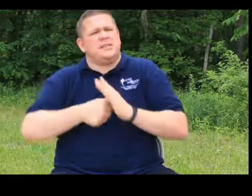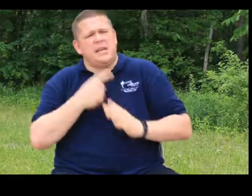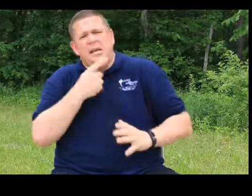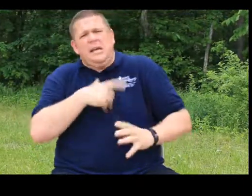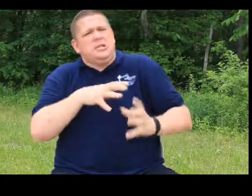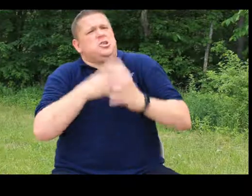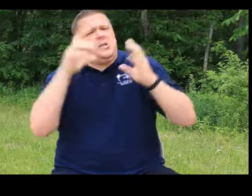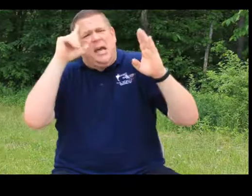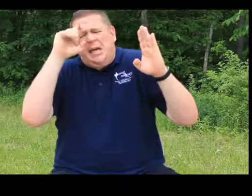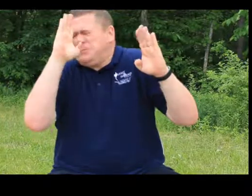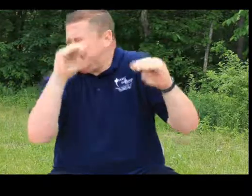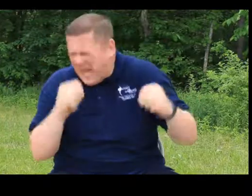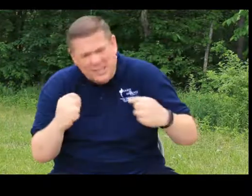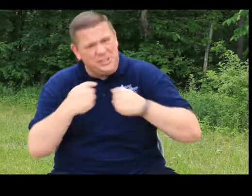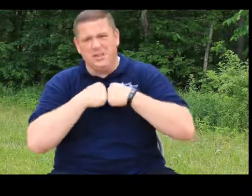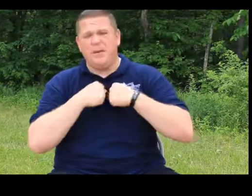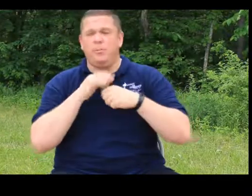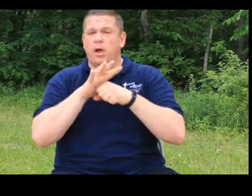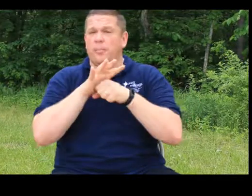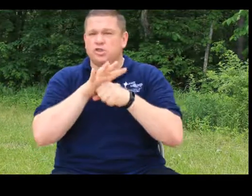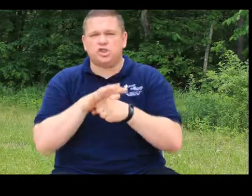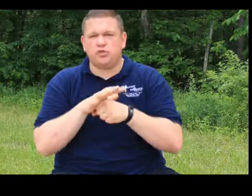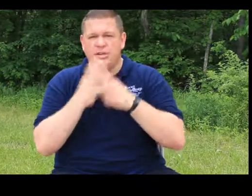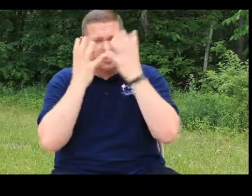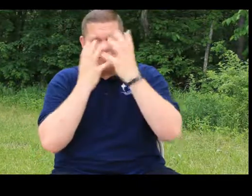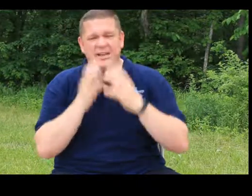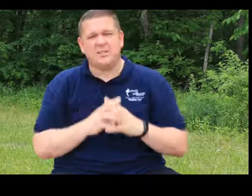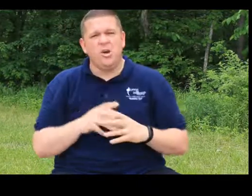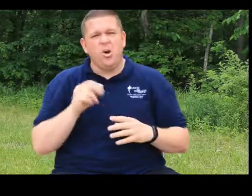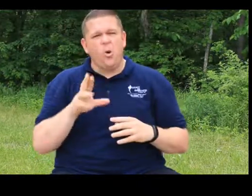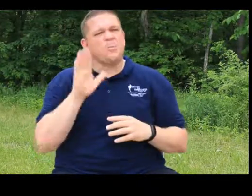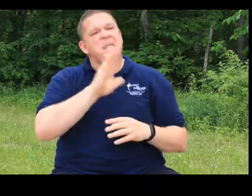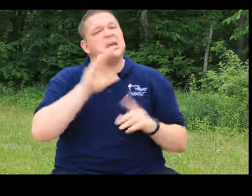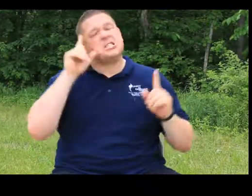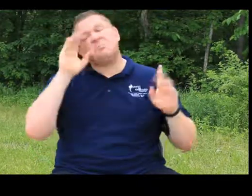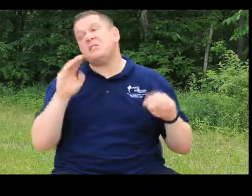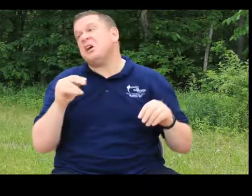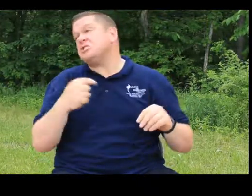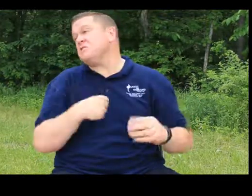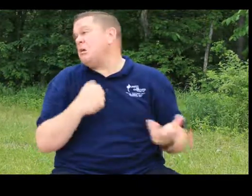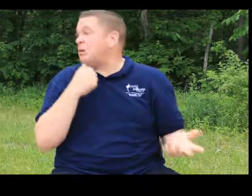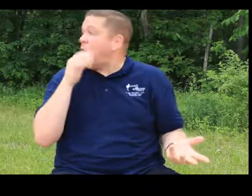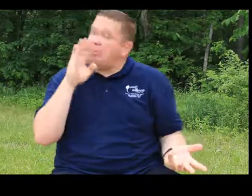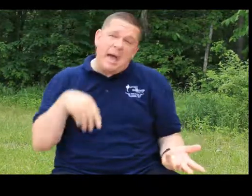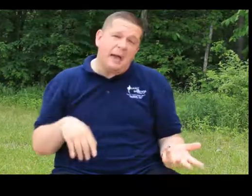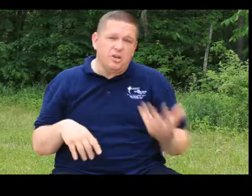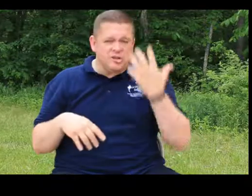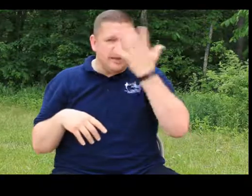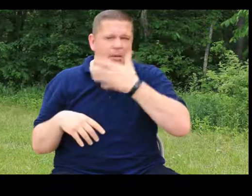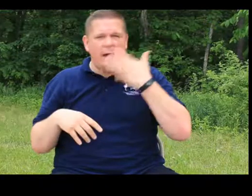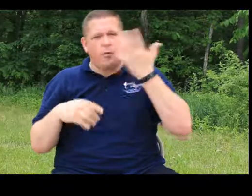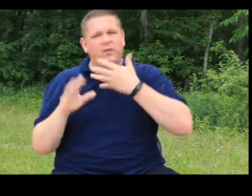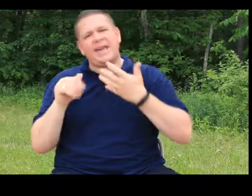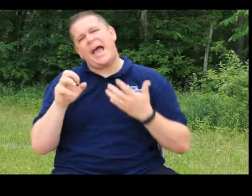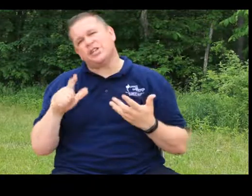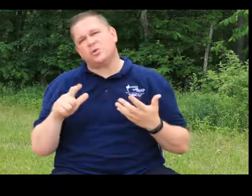and say, he has so much expectations of me, and put almost stress in your face. Or, his expectations of me aren't that bad. And you see, I've got more of a casual,